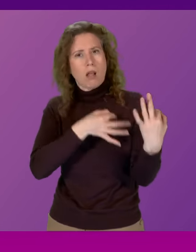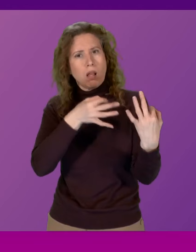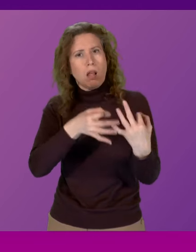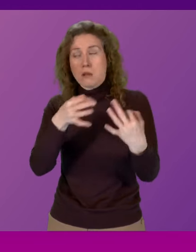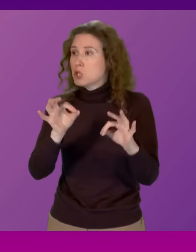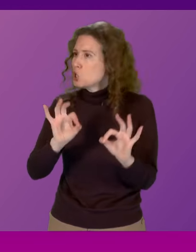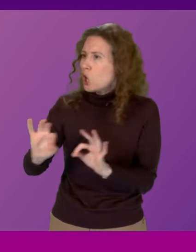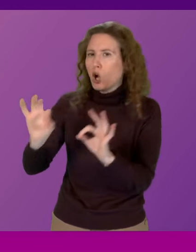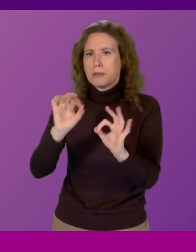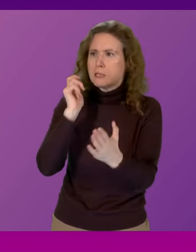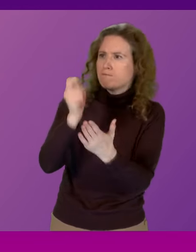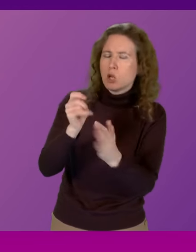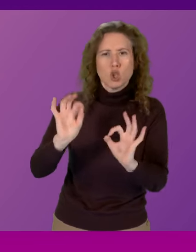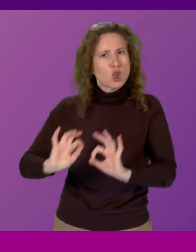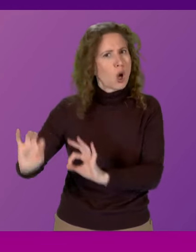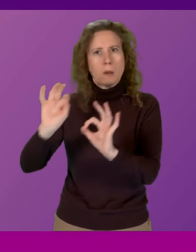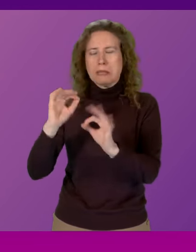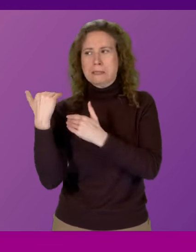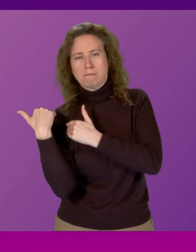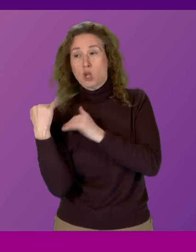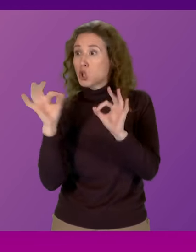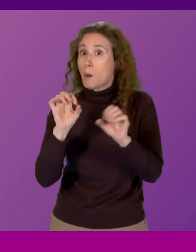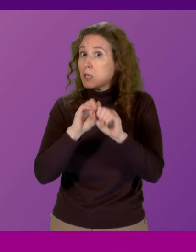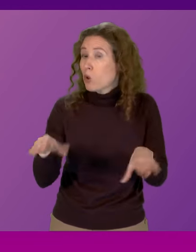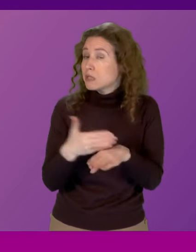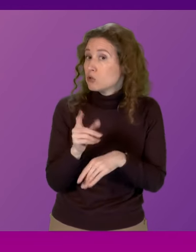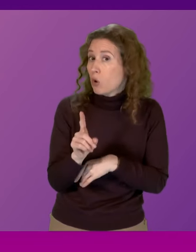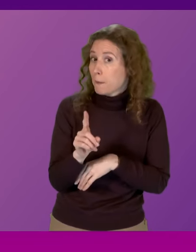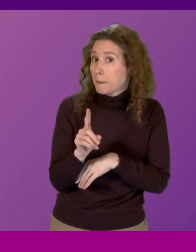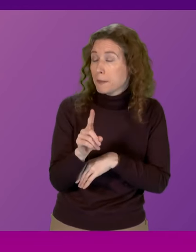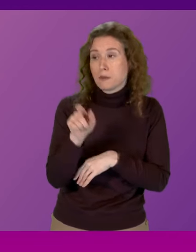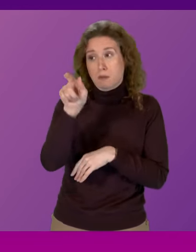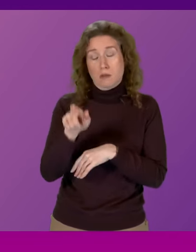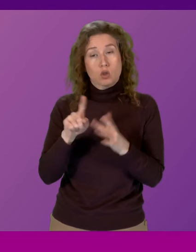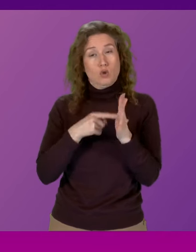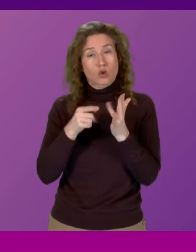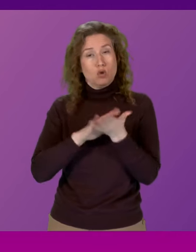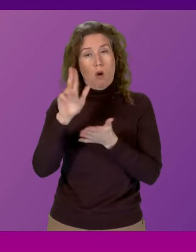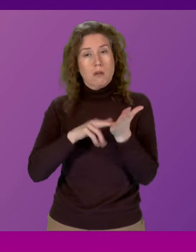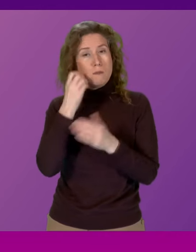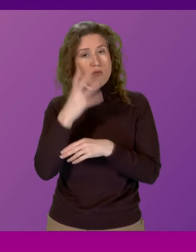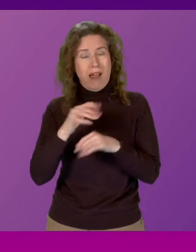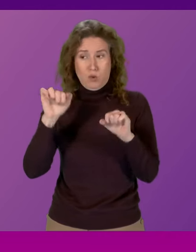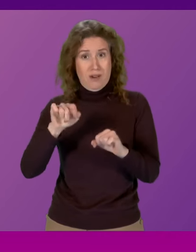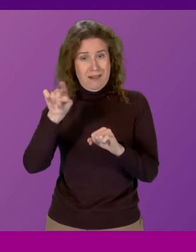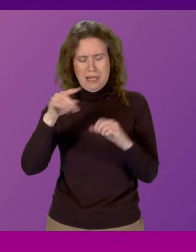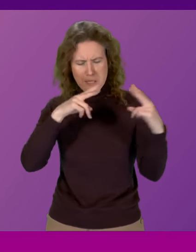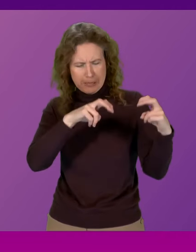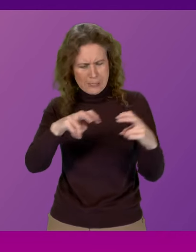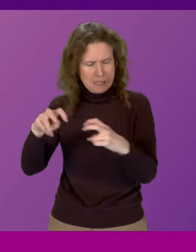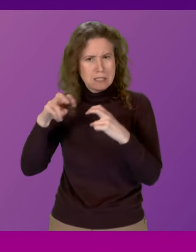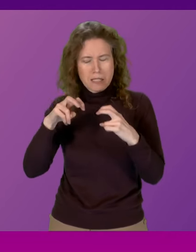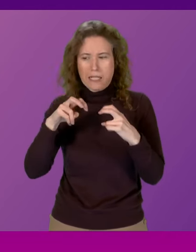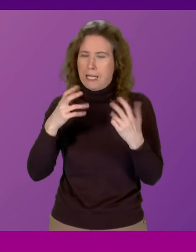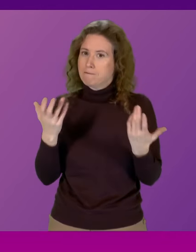one has been held to account and no one has lost their job. The chair, John Brown, who has overseen this scandal, comes to an